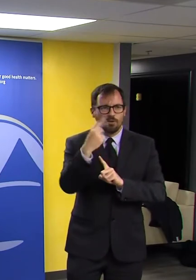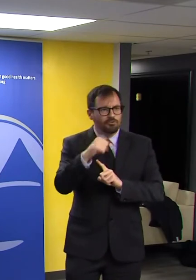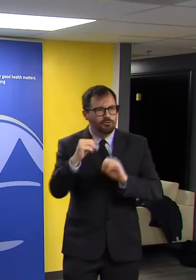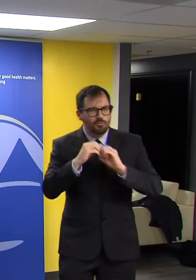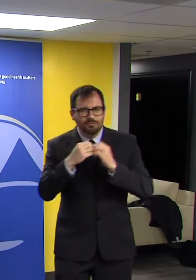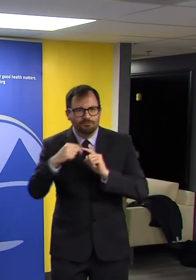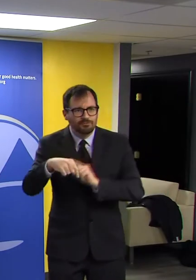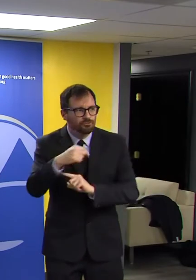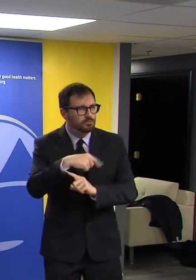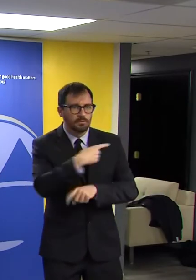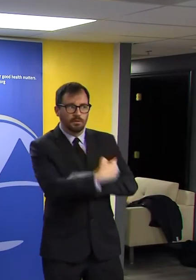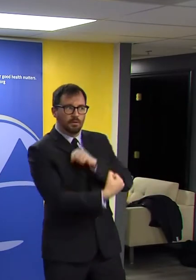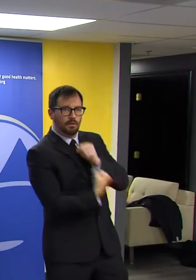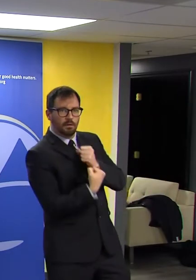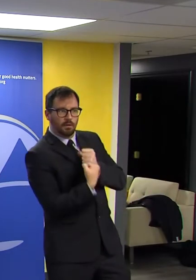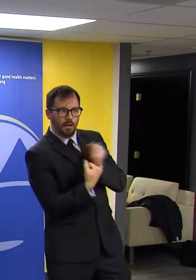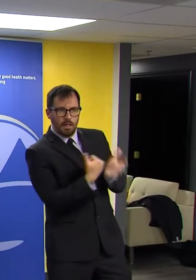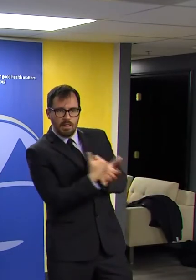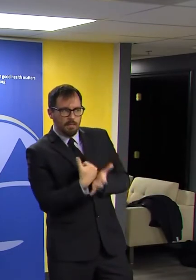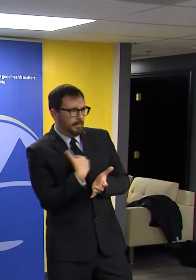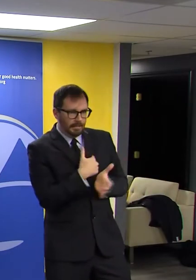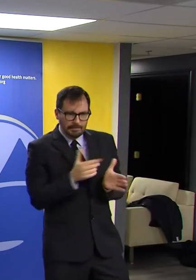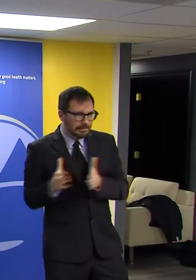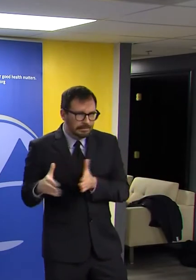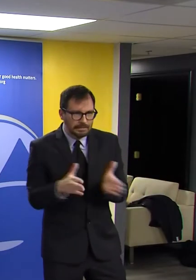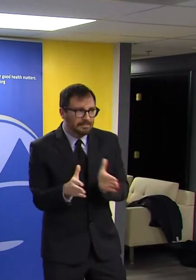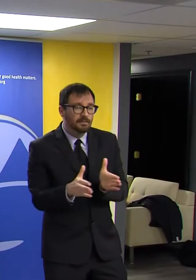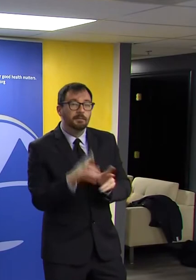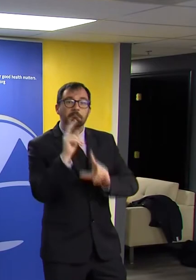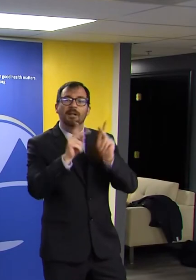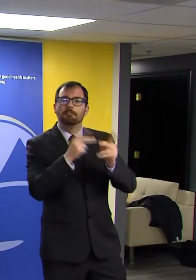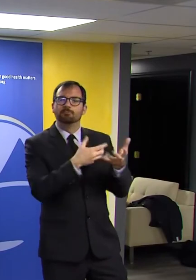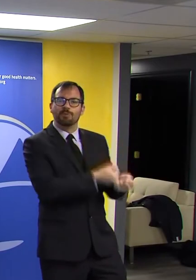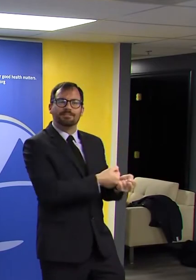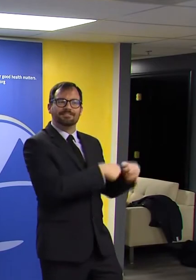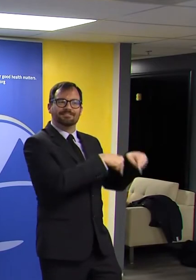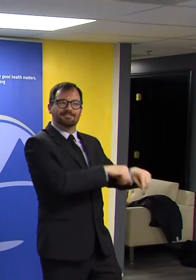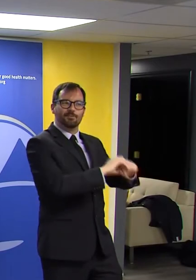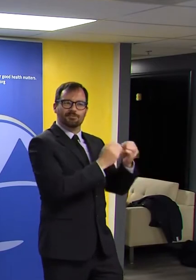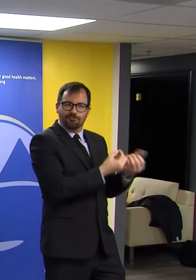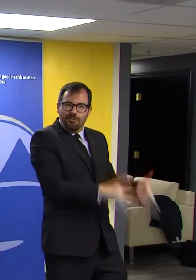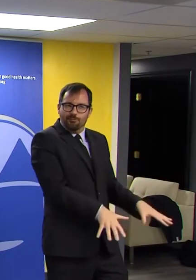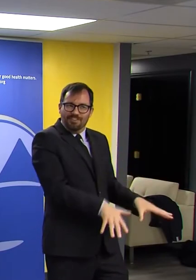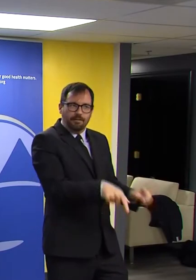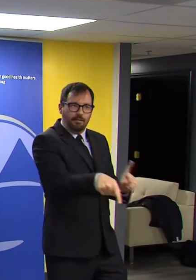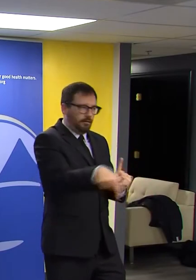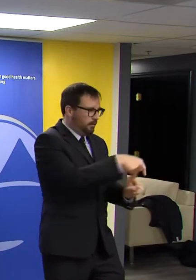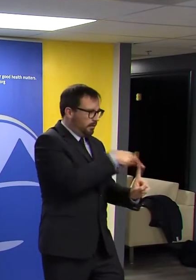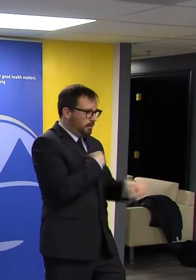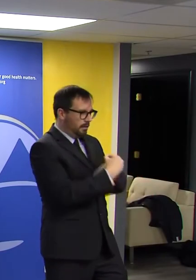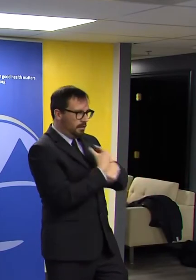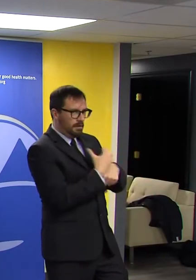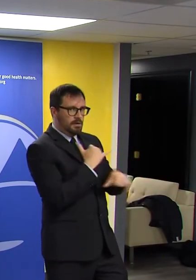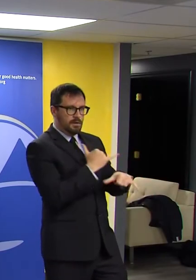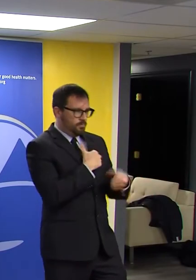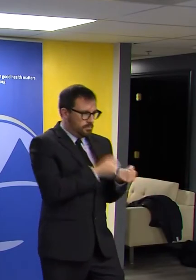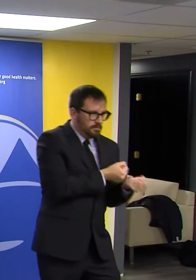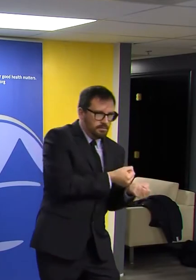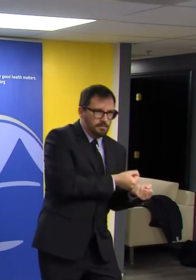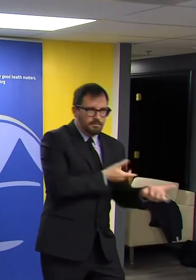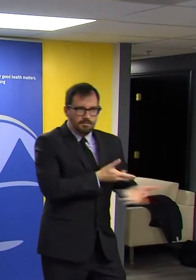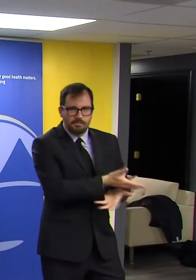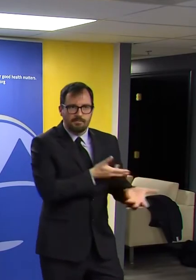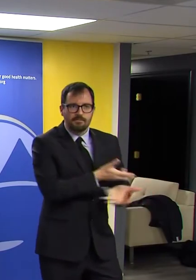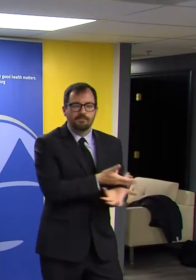truth, and support. And having just toured the food pantry down the street, you have delivered. But I want to be really clear to